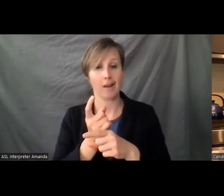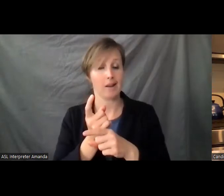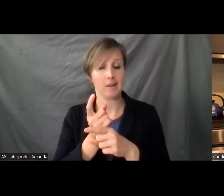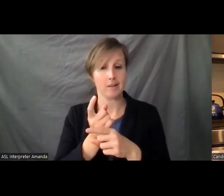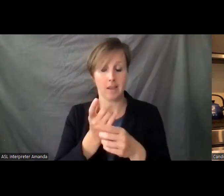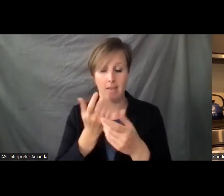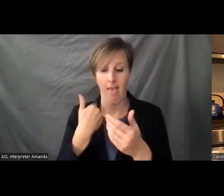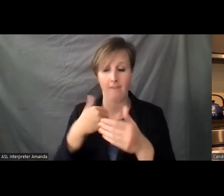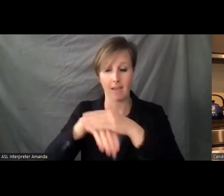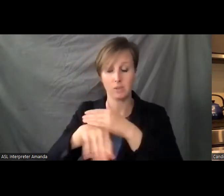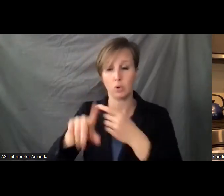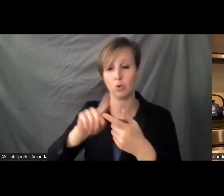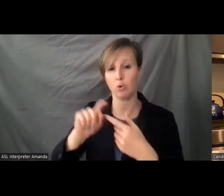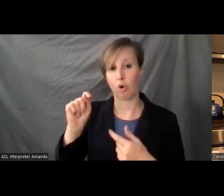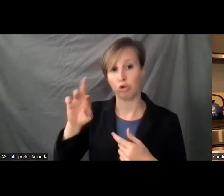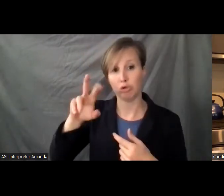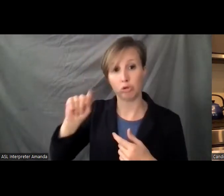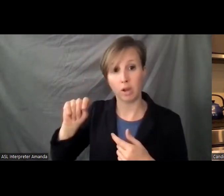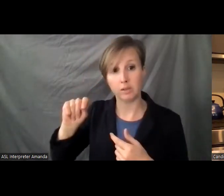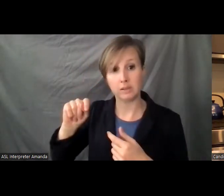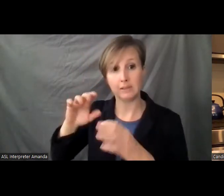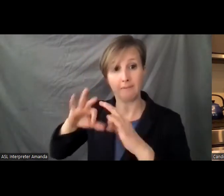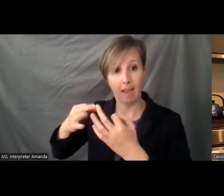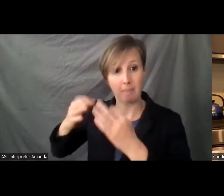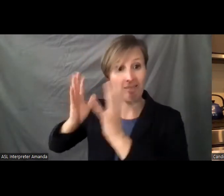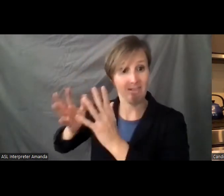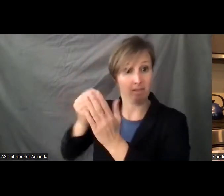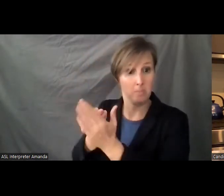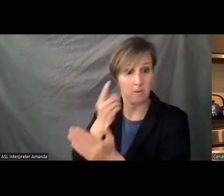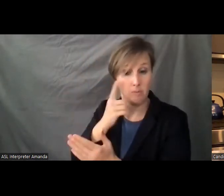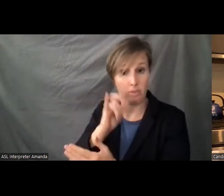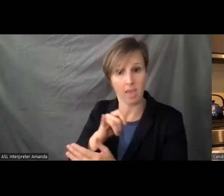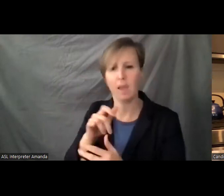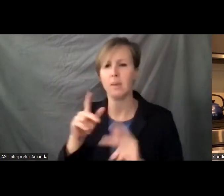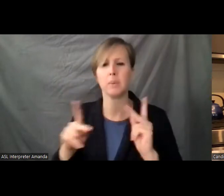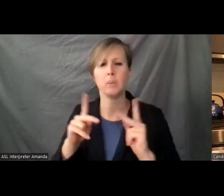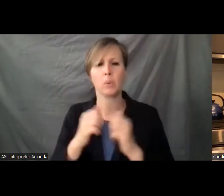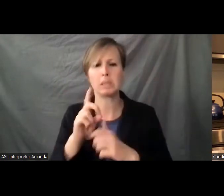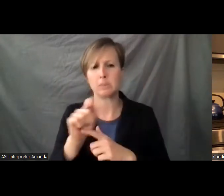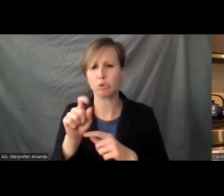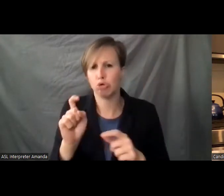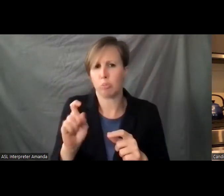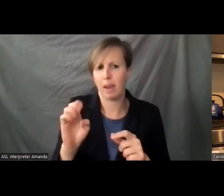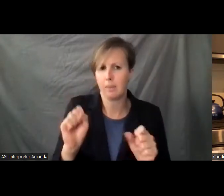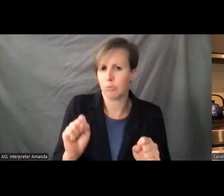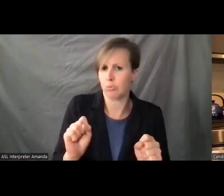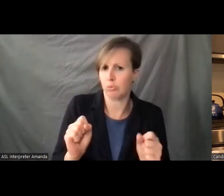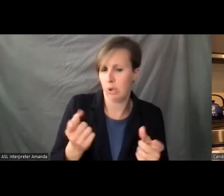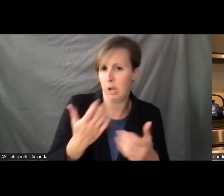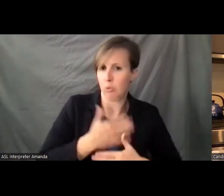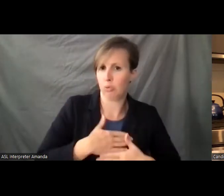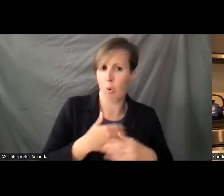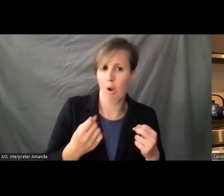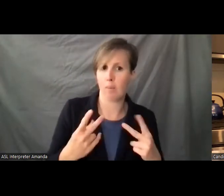all things that people with disabilities should be able to do and enjoy the opportunities